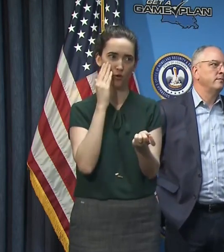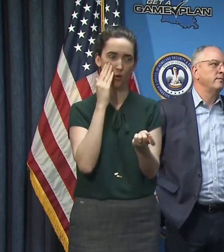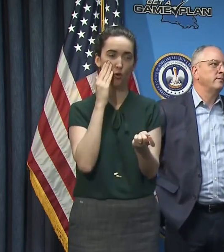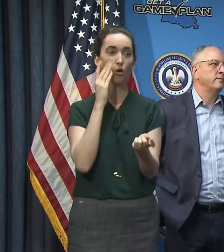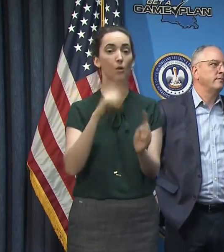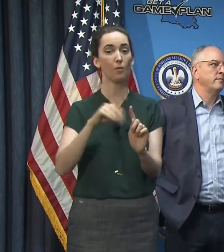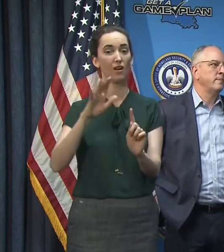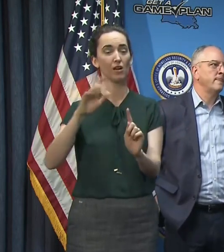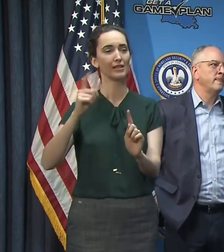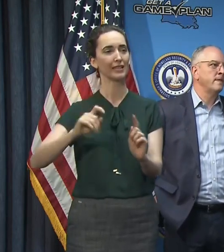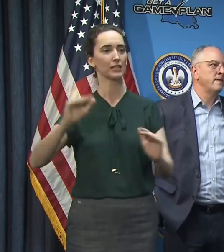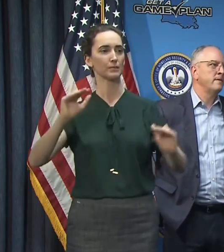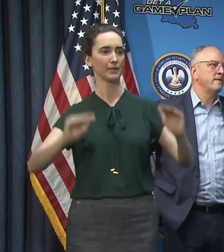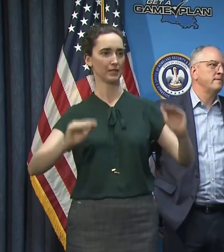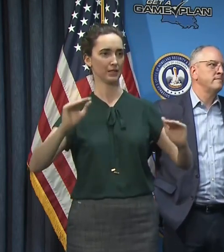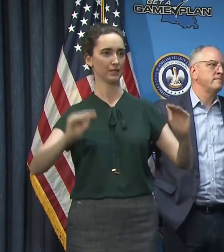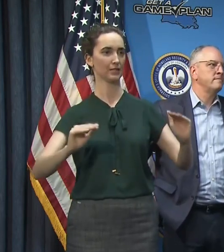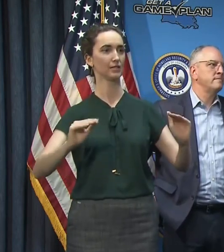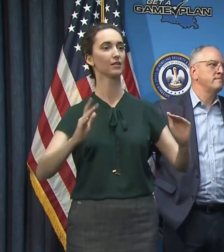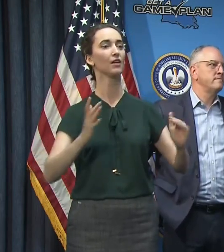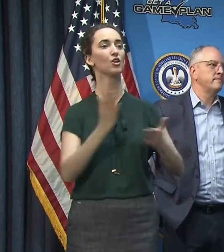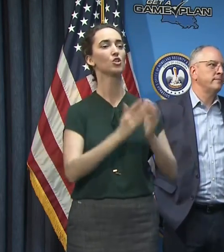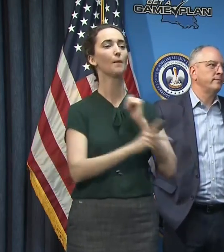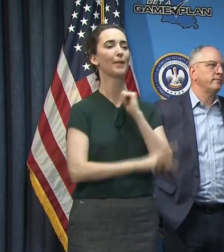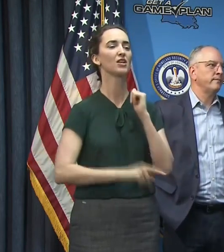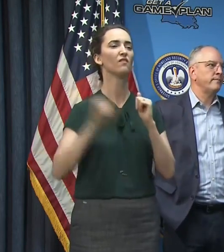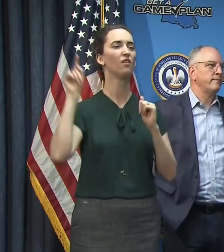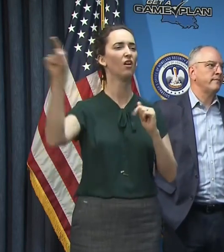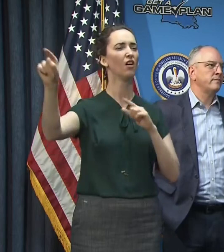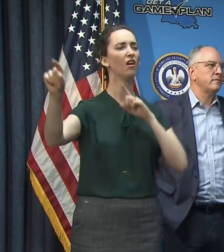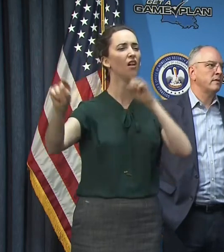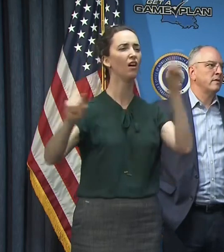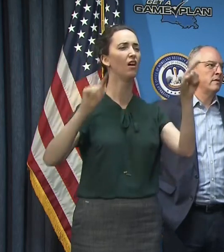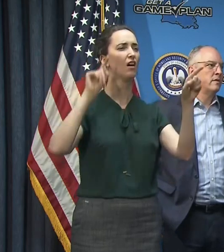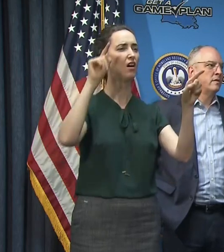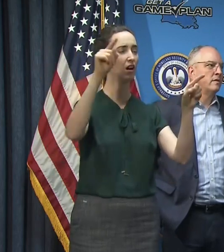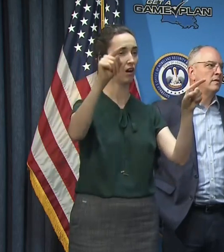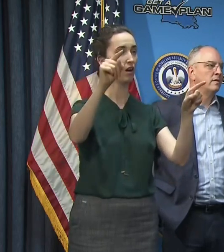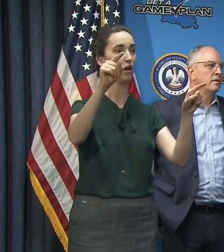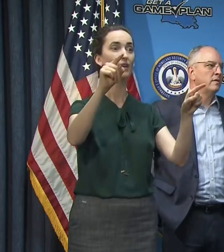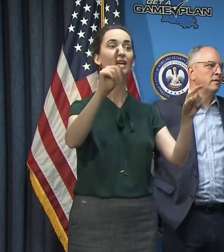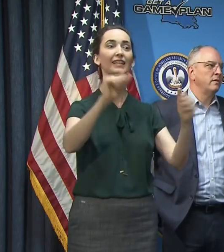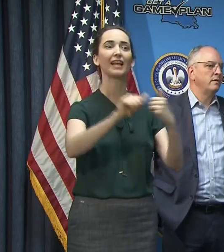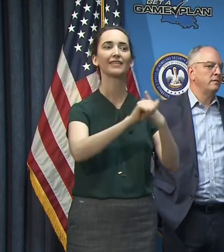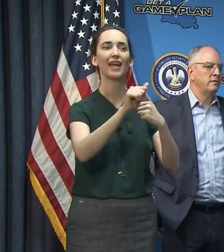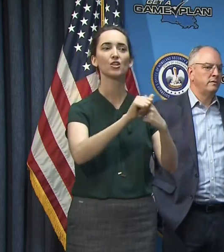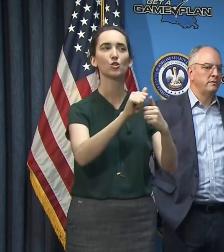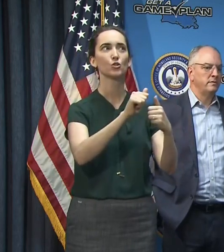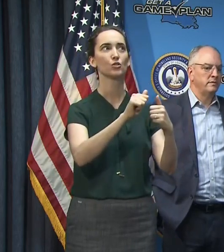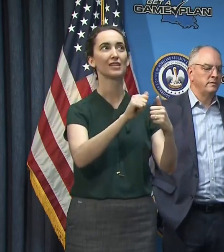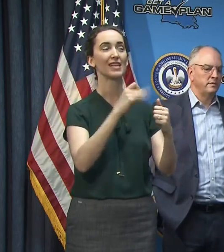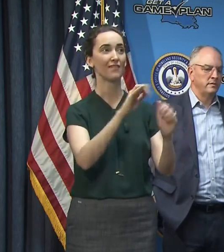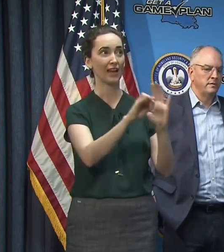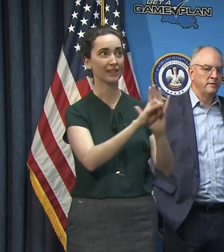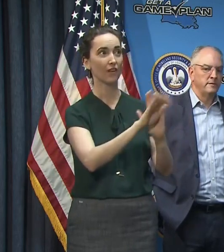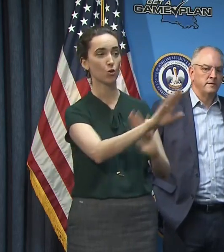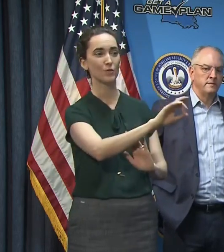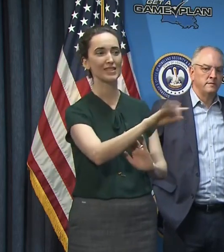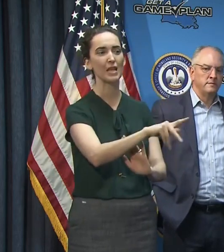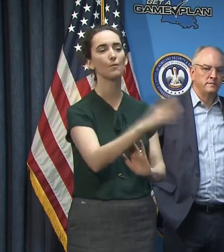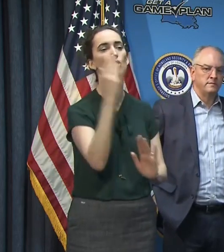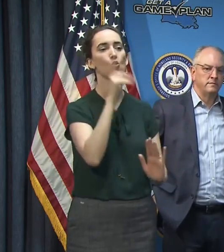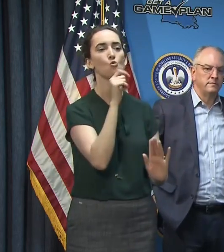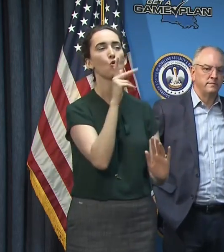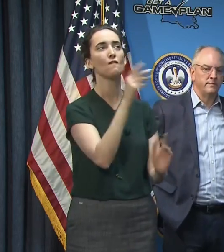as well, especially with our rural parishes about, starting to risk, uh, identifiable information. That's something that, again, we, we want to be